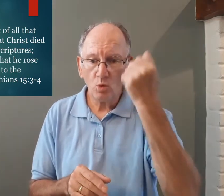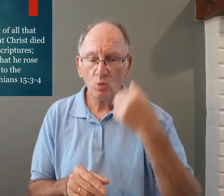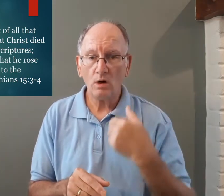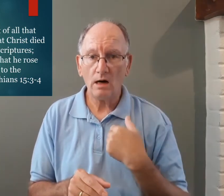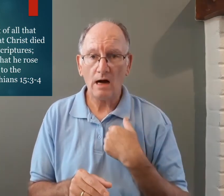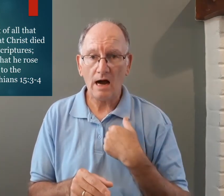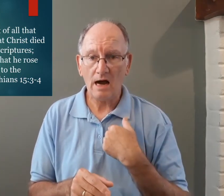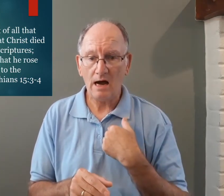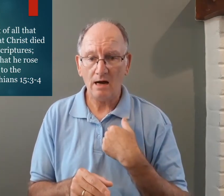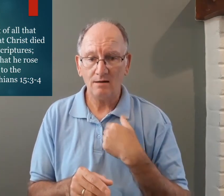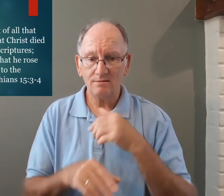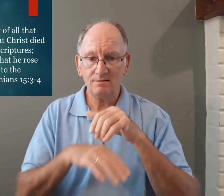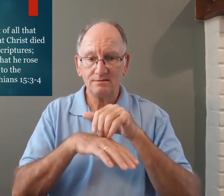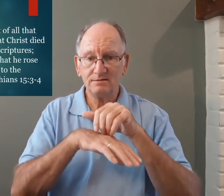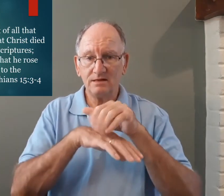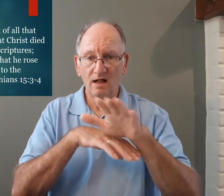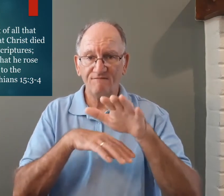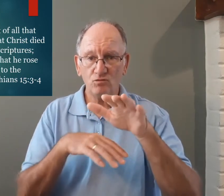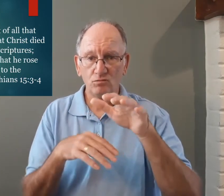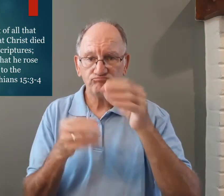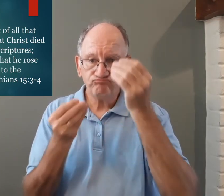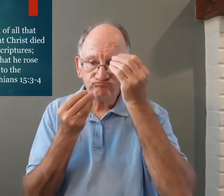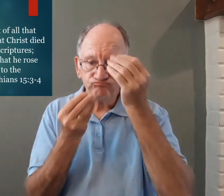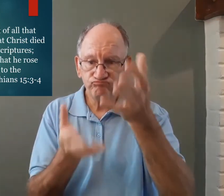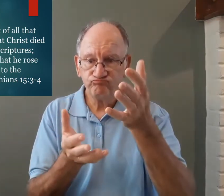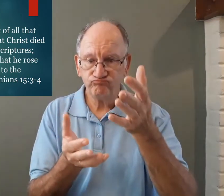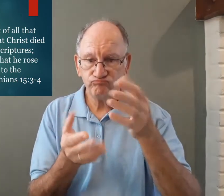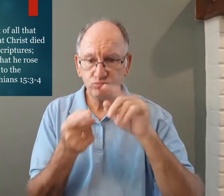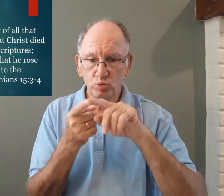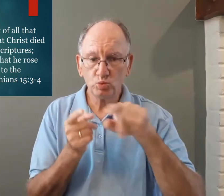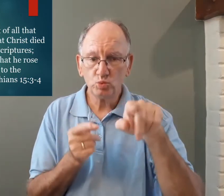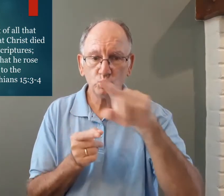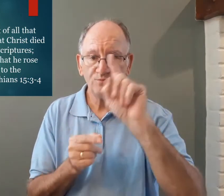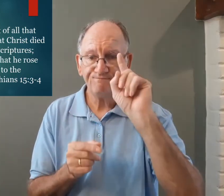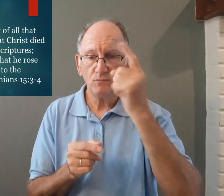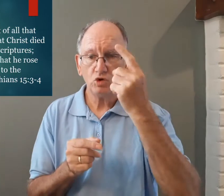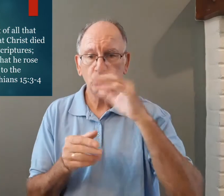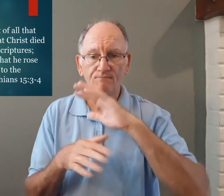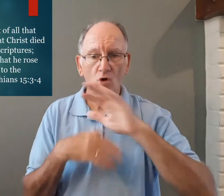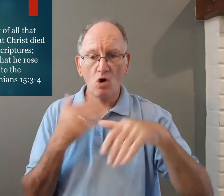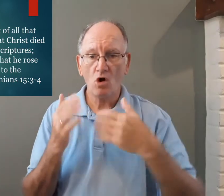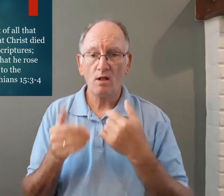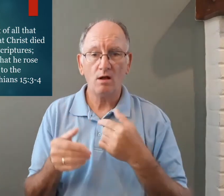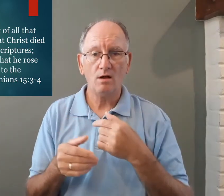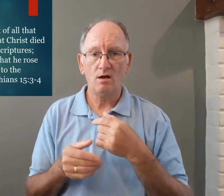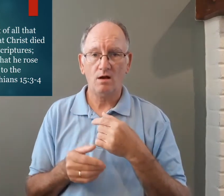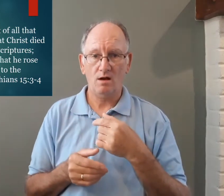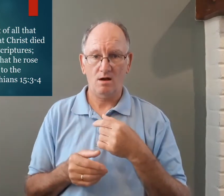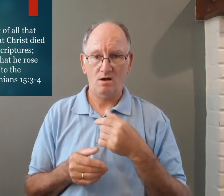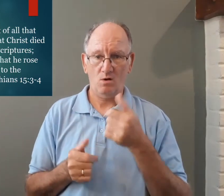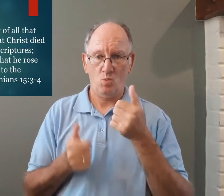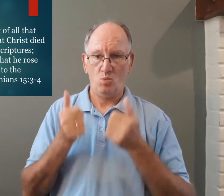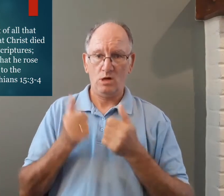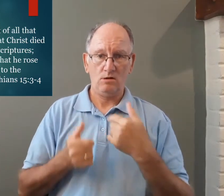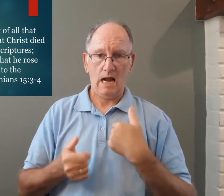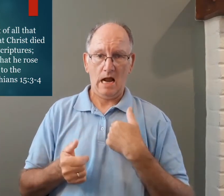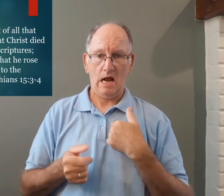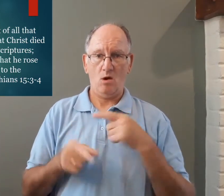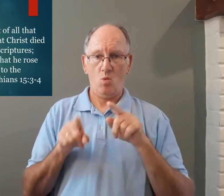says for I delivered unto you first of all that which I also received